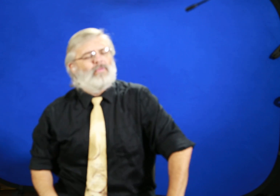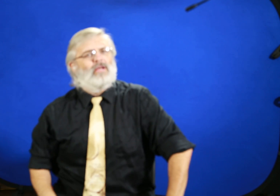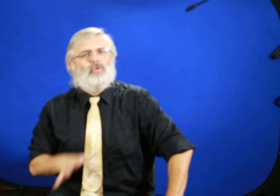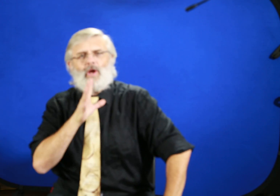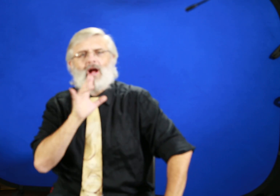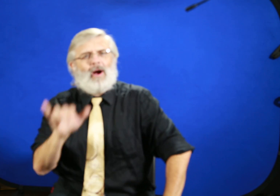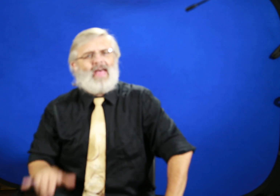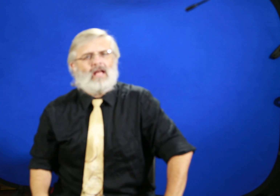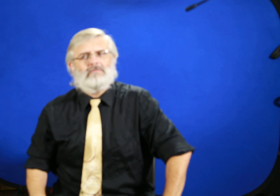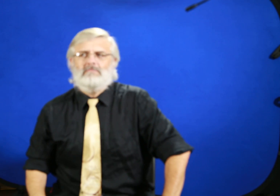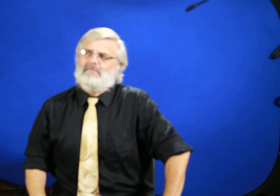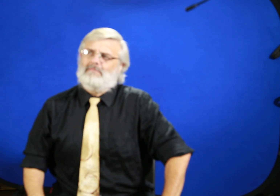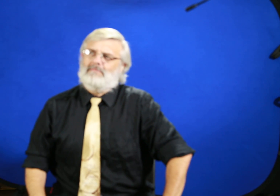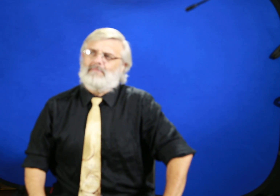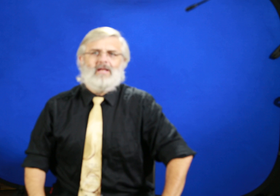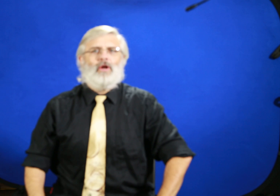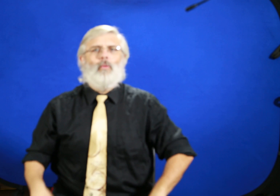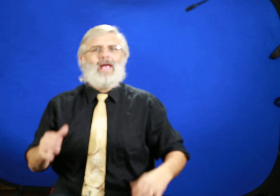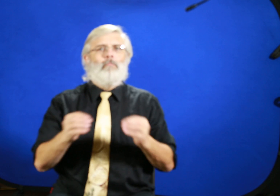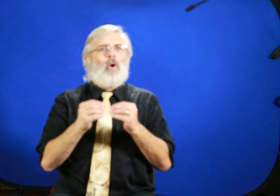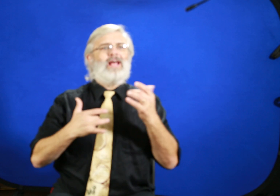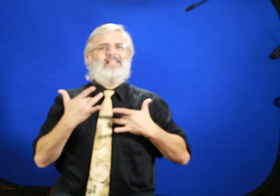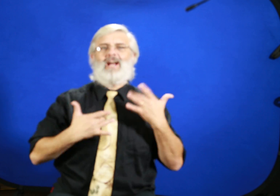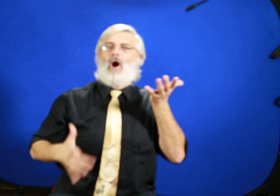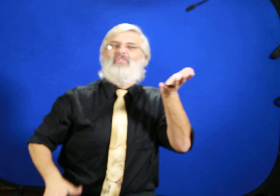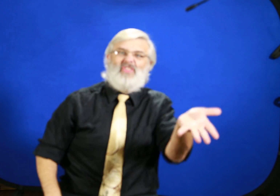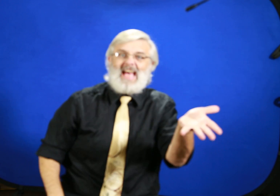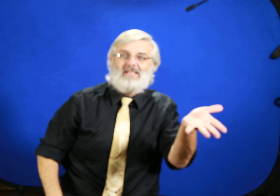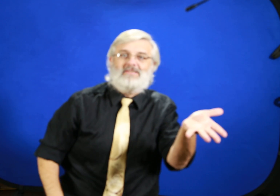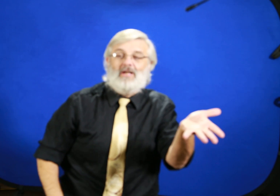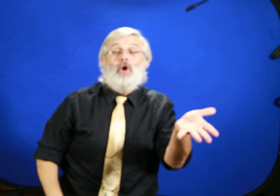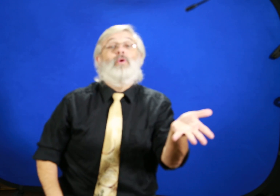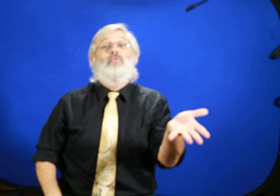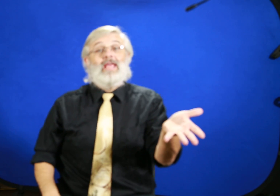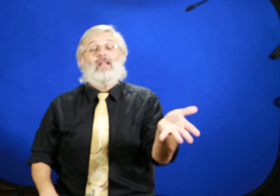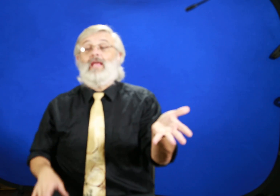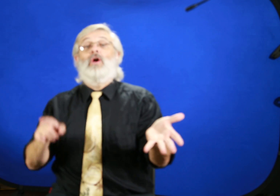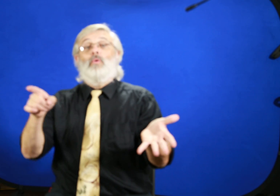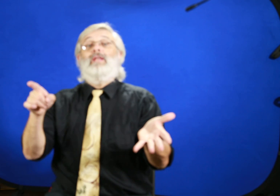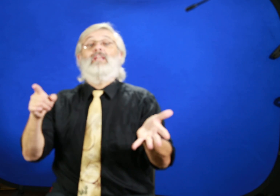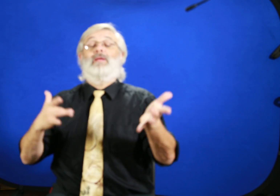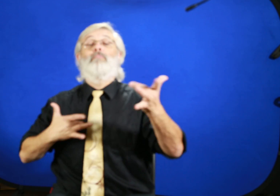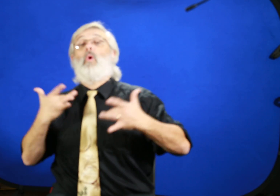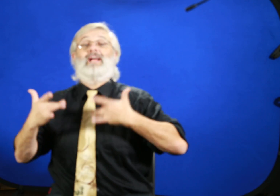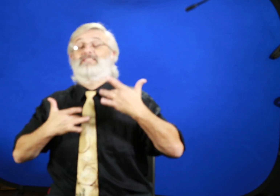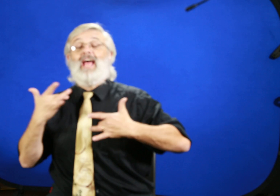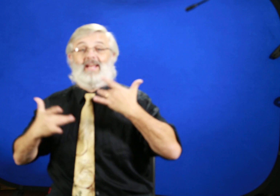Do we talk about that? You know, we get more excited about this when really we need to be more excited